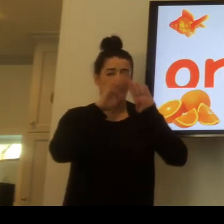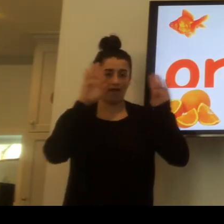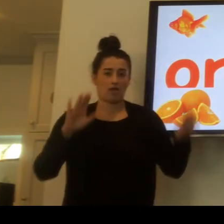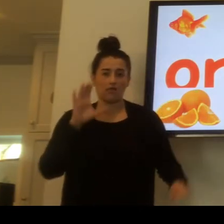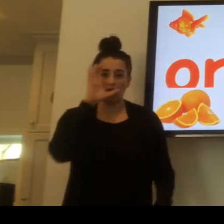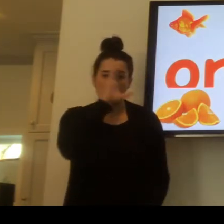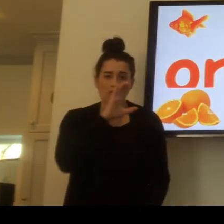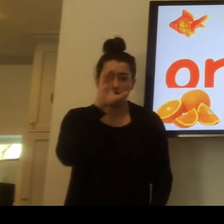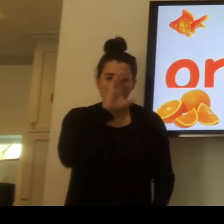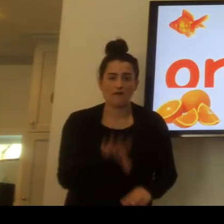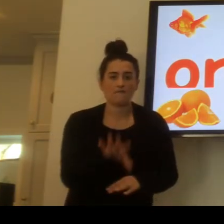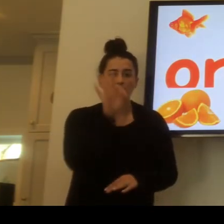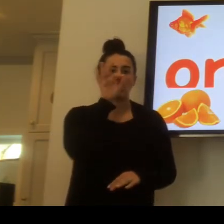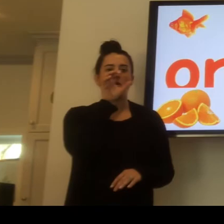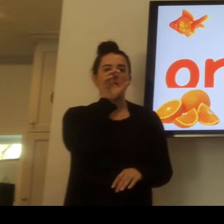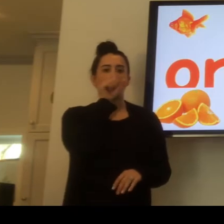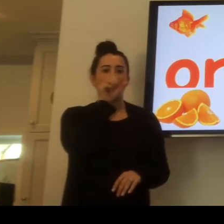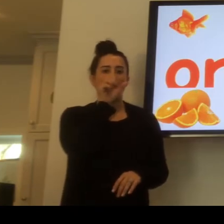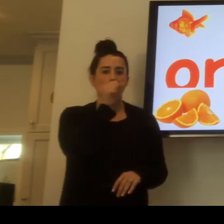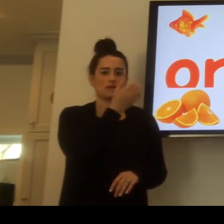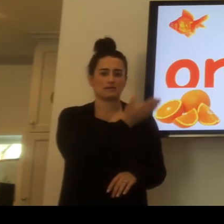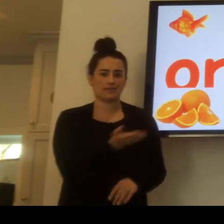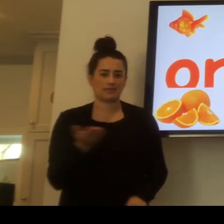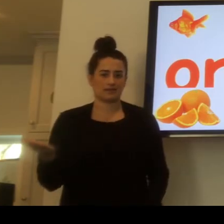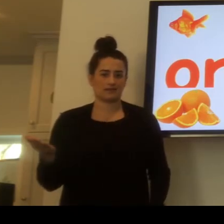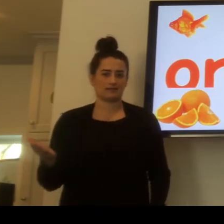In your house. Look to find things that are orange.